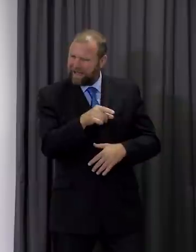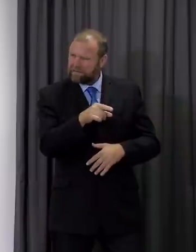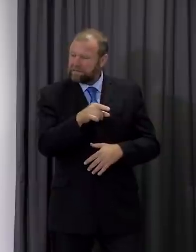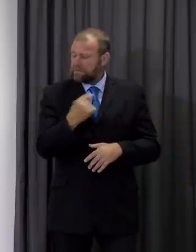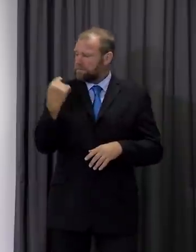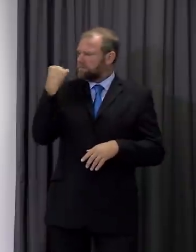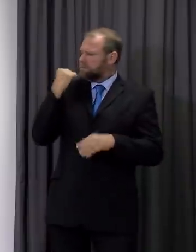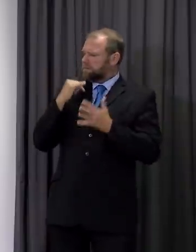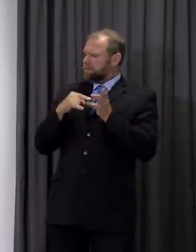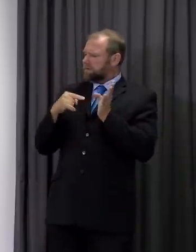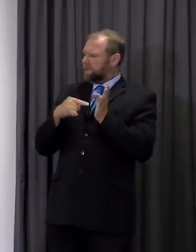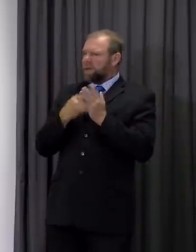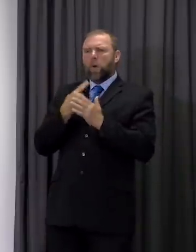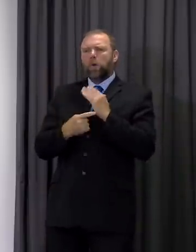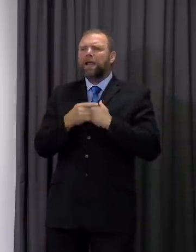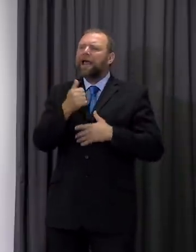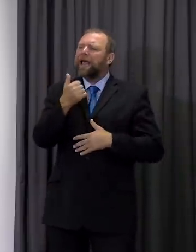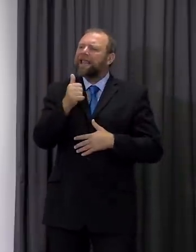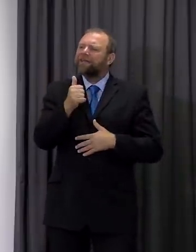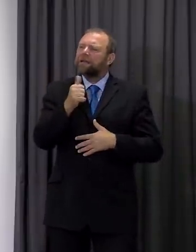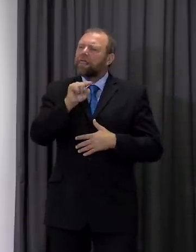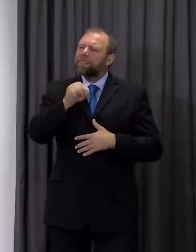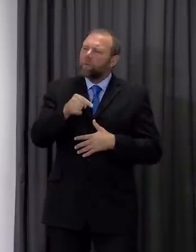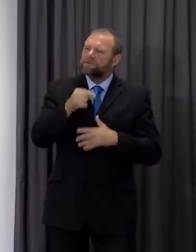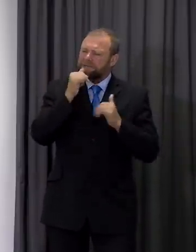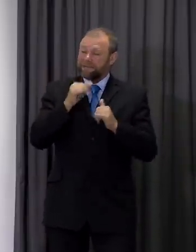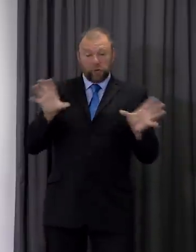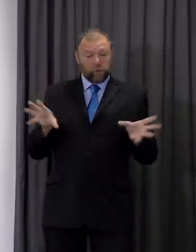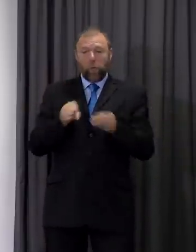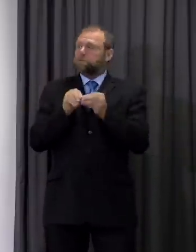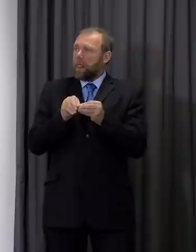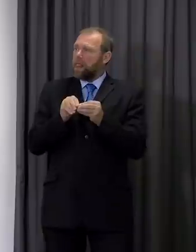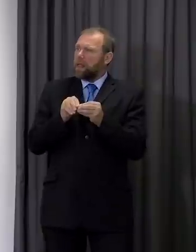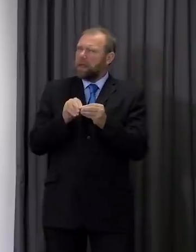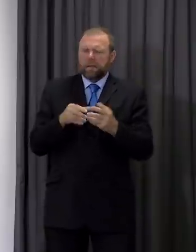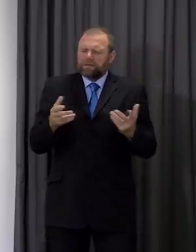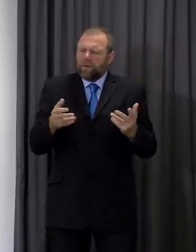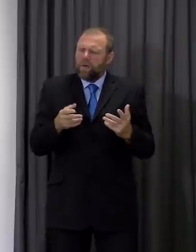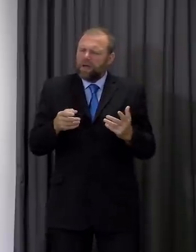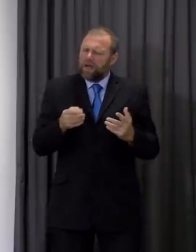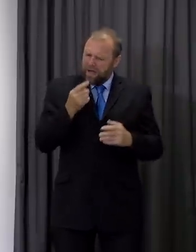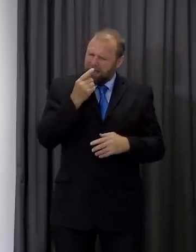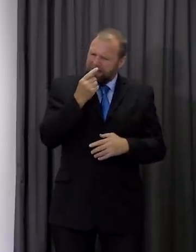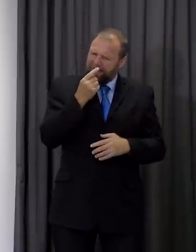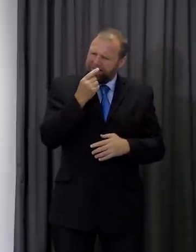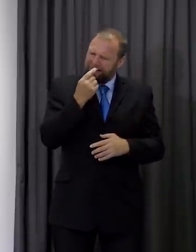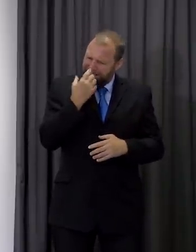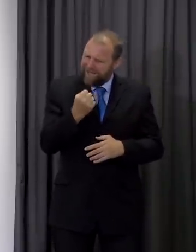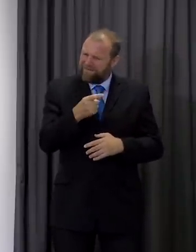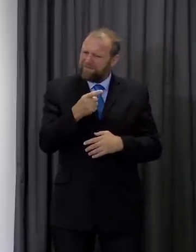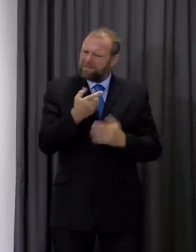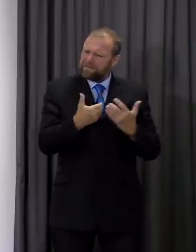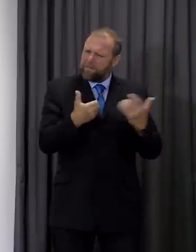,000 tests were conducted in total. So there seems to be spare capacity in Welsh NHS labs. Is there a problem with sort of shifting